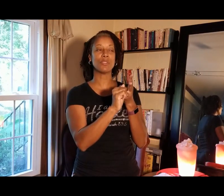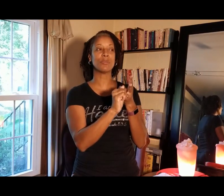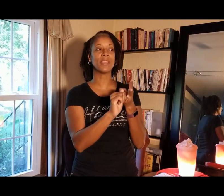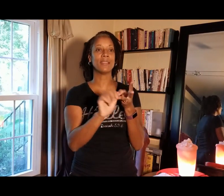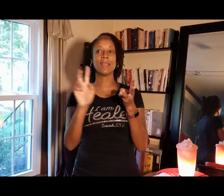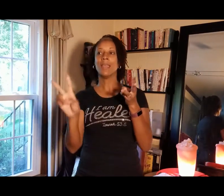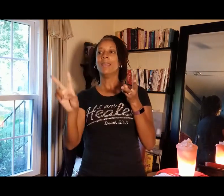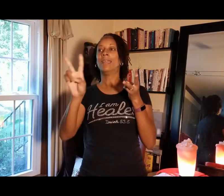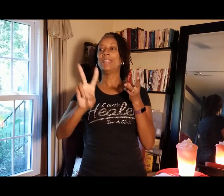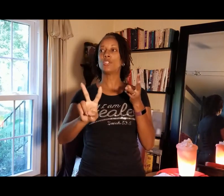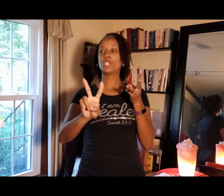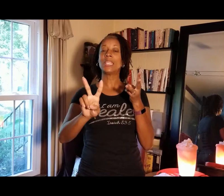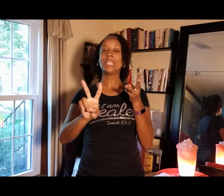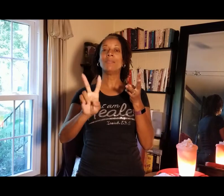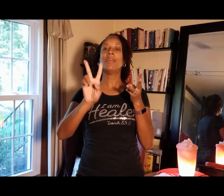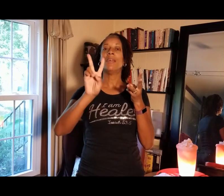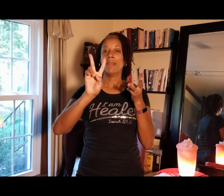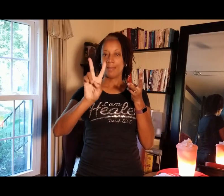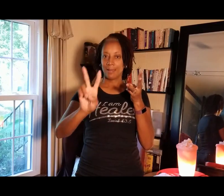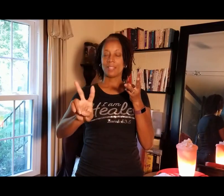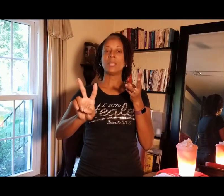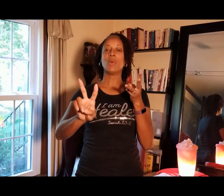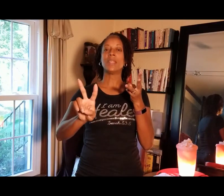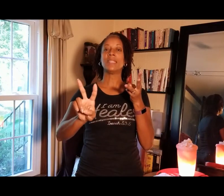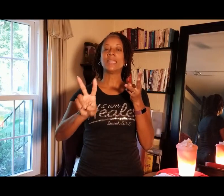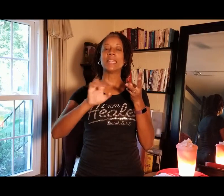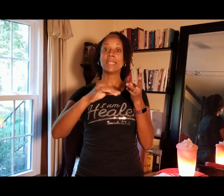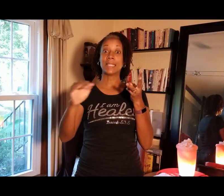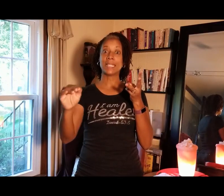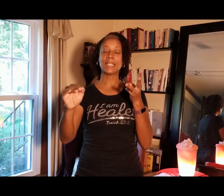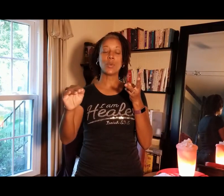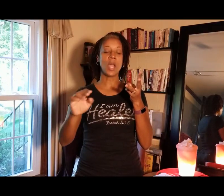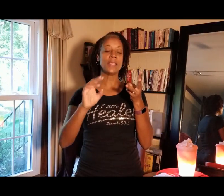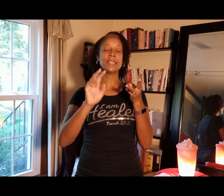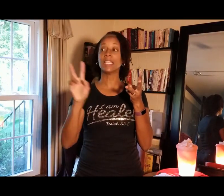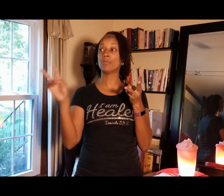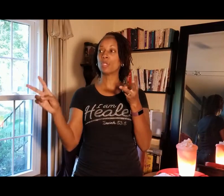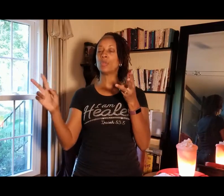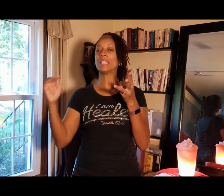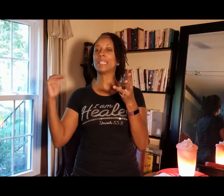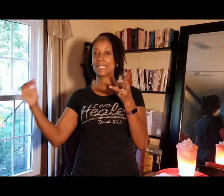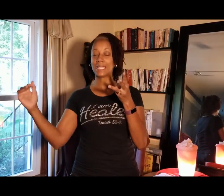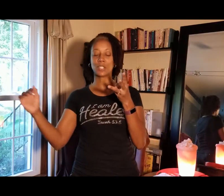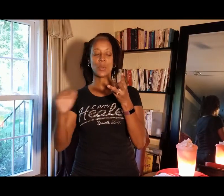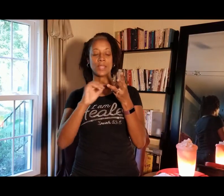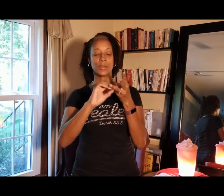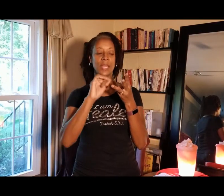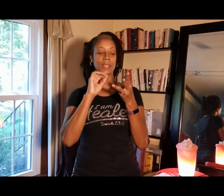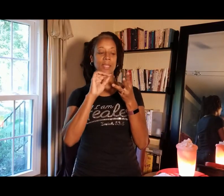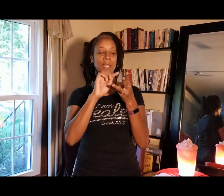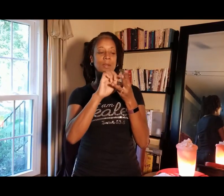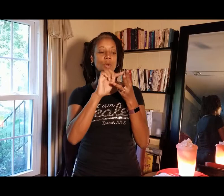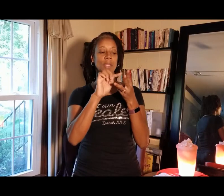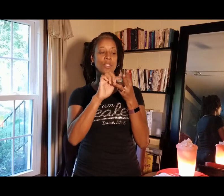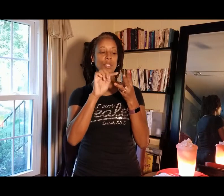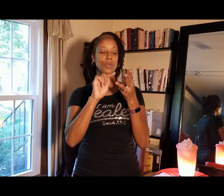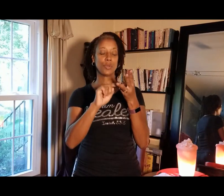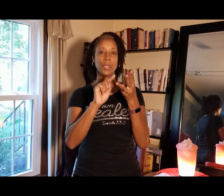music because each team, team one did it and it says it twice. Team two did it. It says it twice. that's one, two, three,